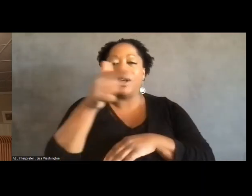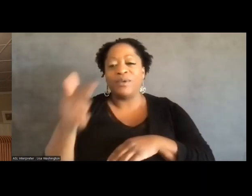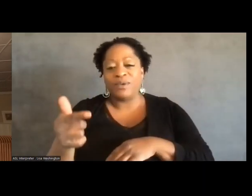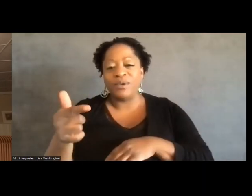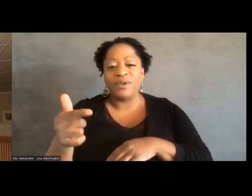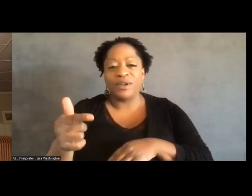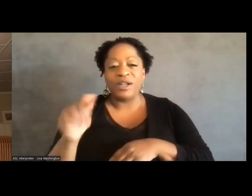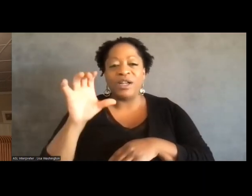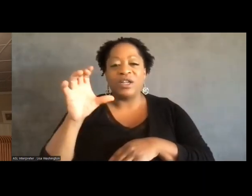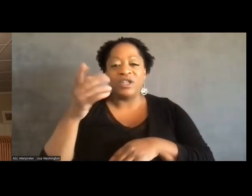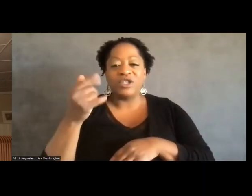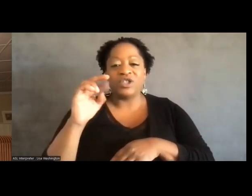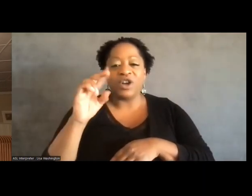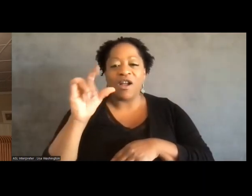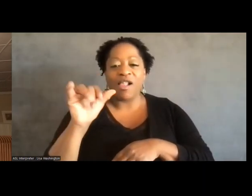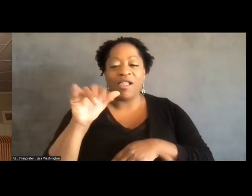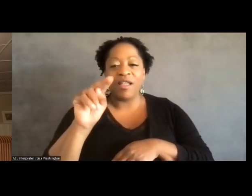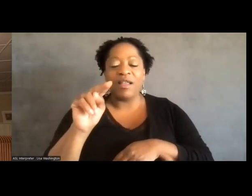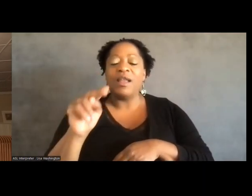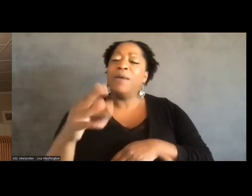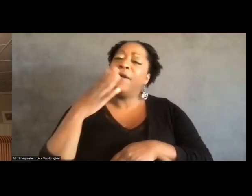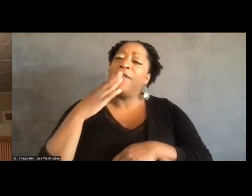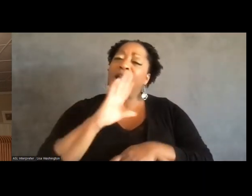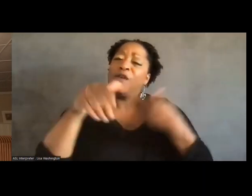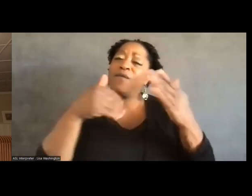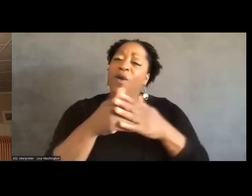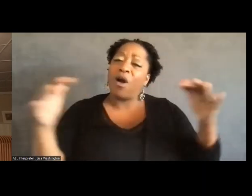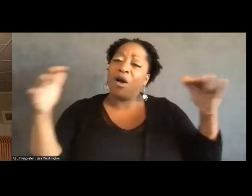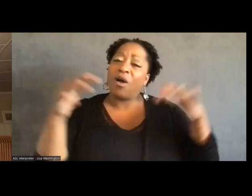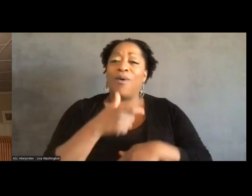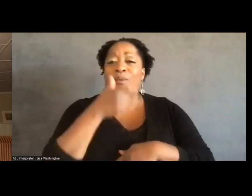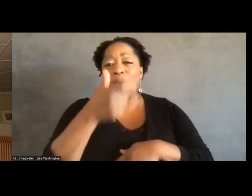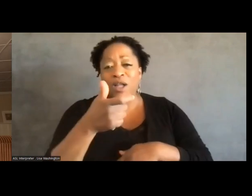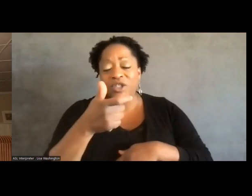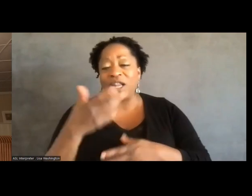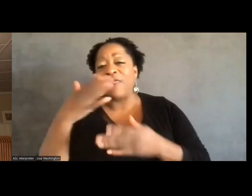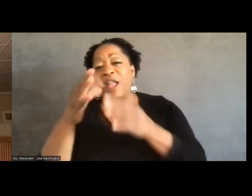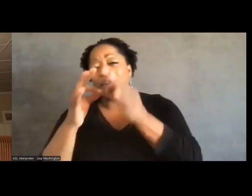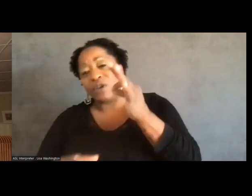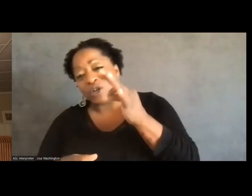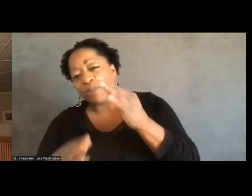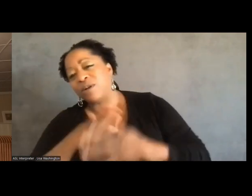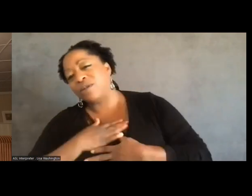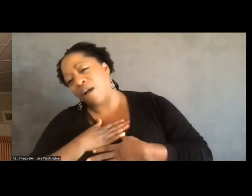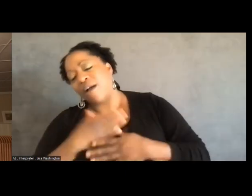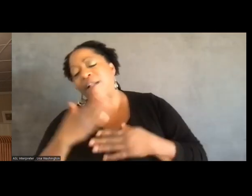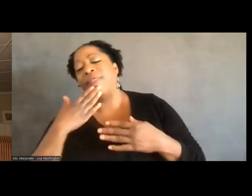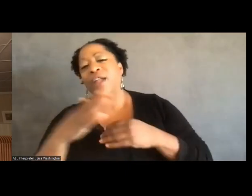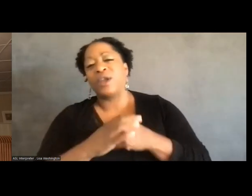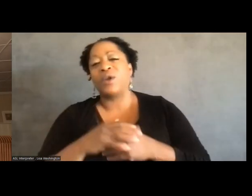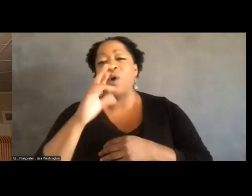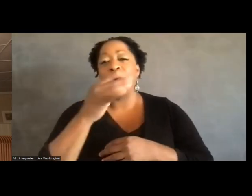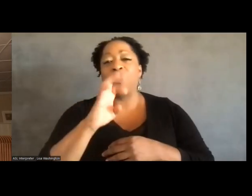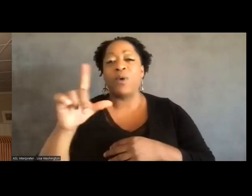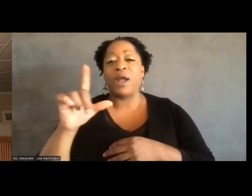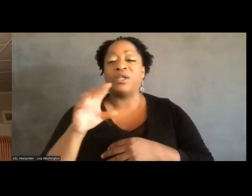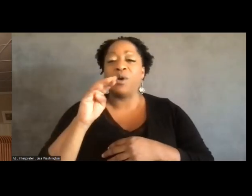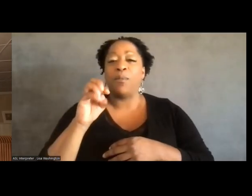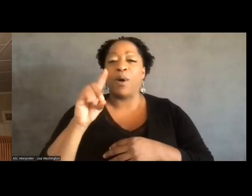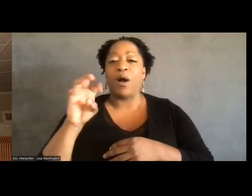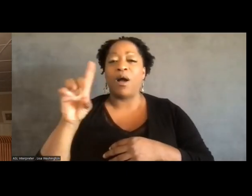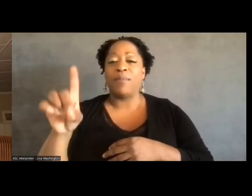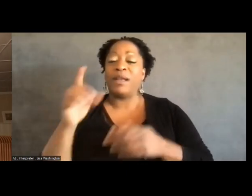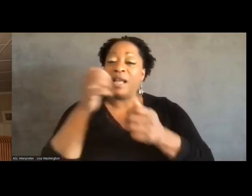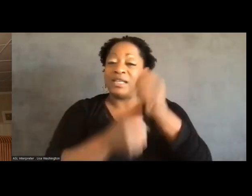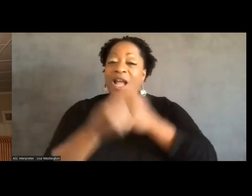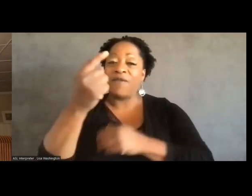And again, just going to say grateful to everybody for being here. To the interpreters, thank you so much. To Rachel, to Mohammed, to everybody.